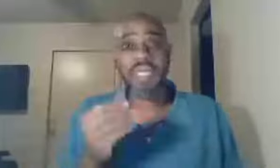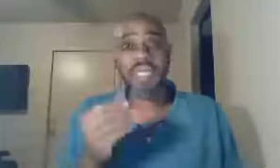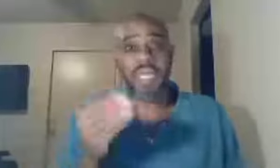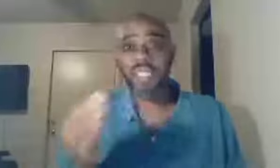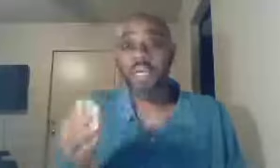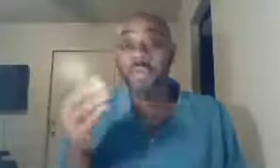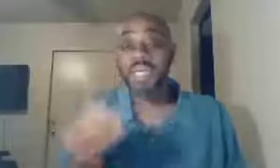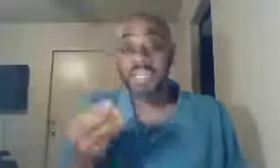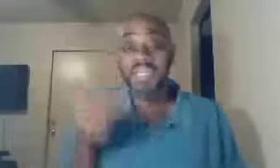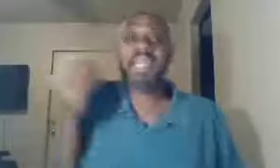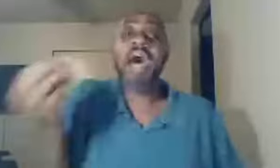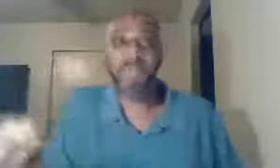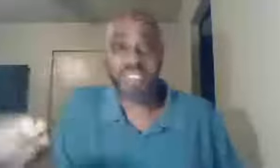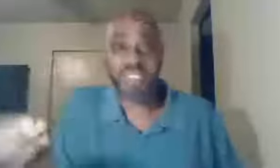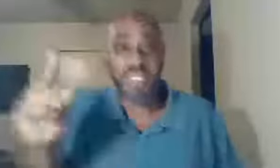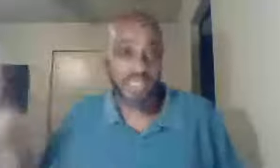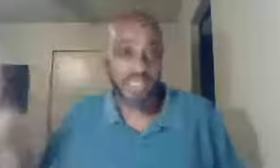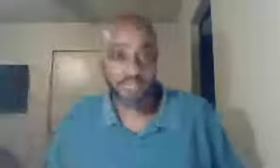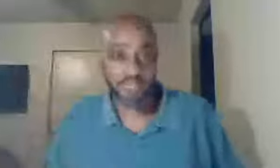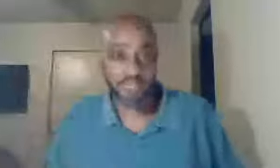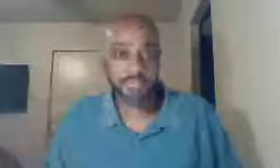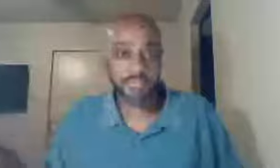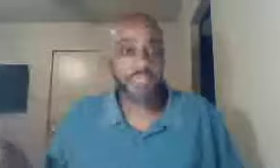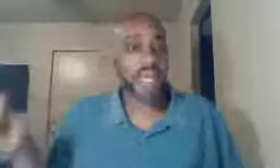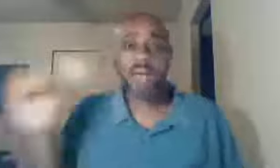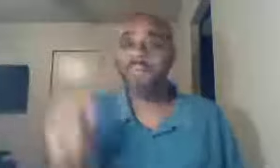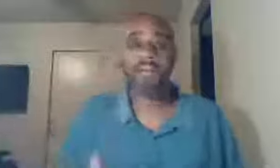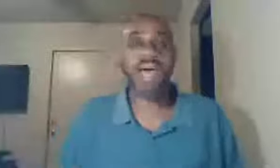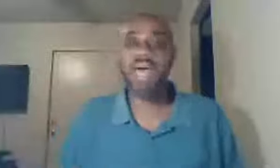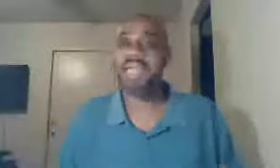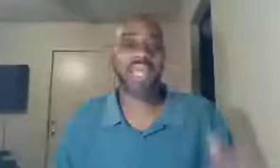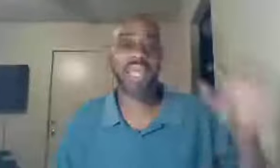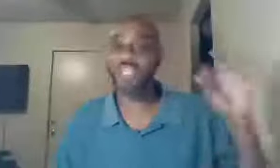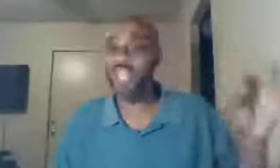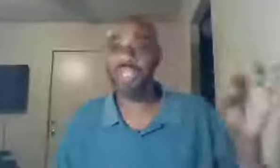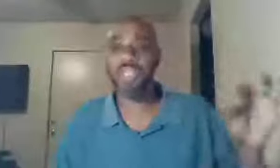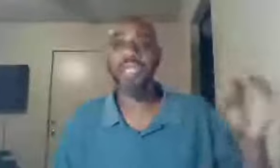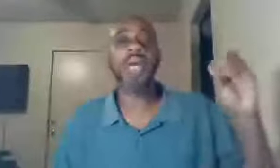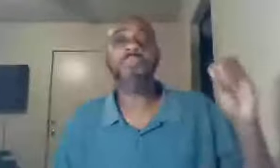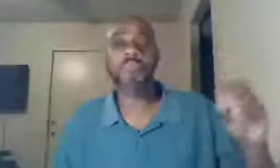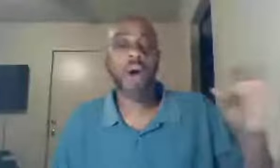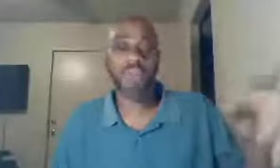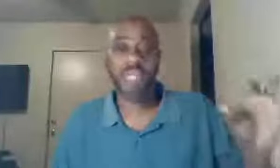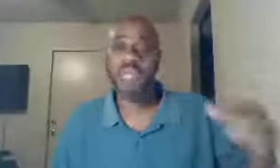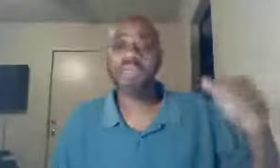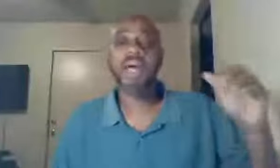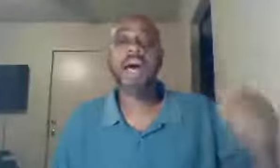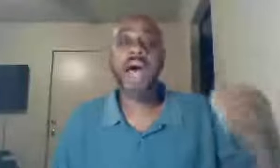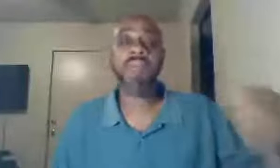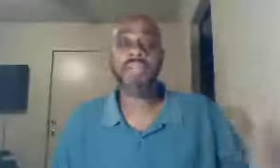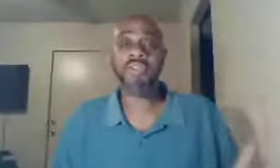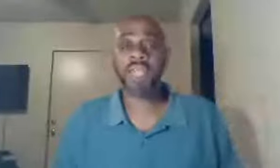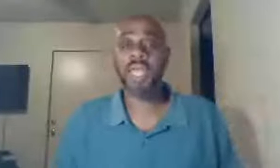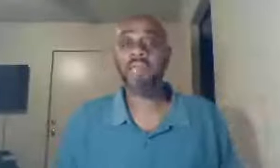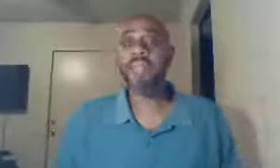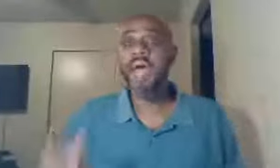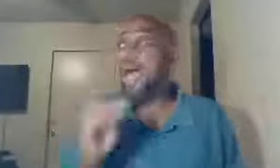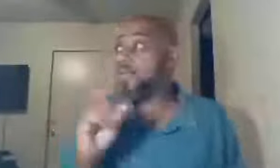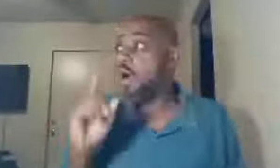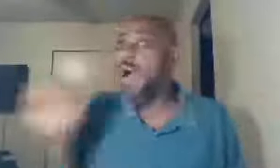he said, look, we did the opposite, of them, I'm not anti-education, Paul says, I'm here saying, I know